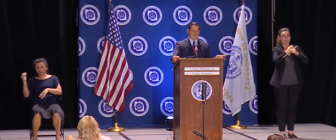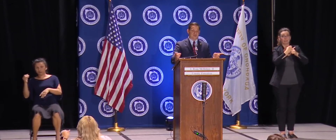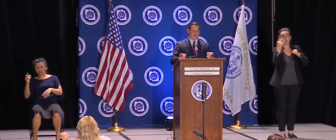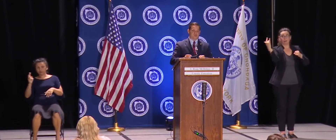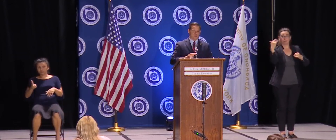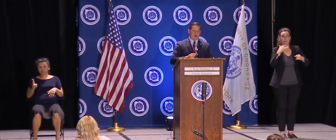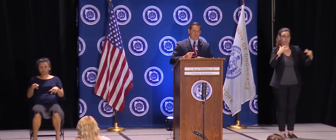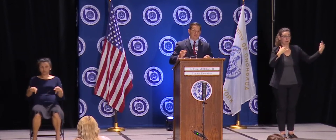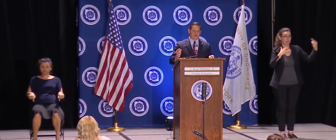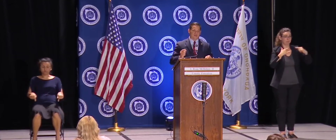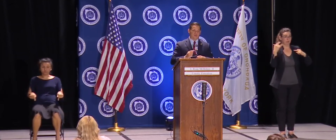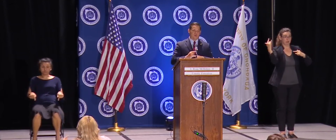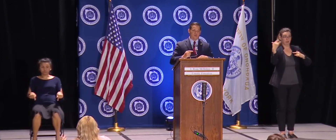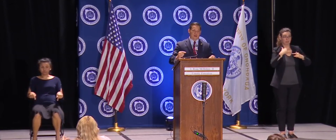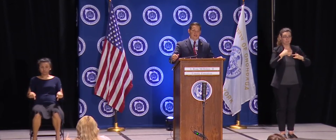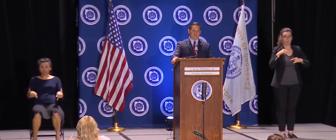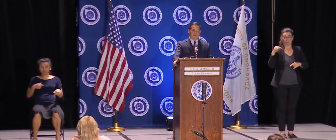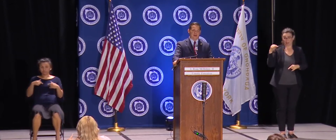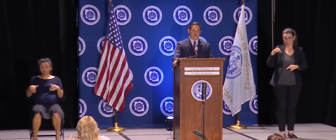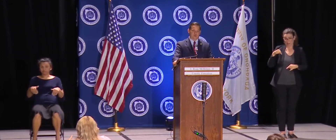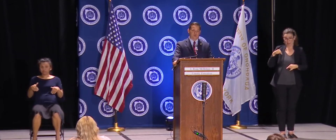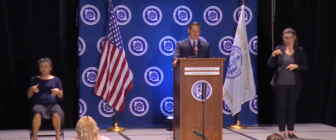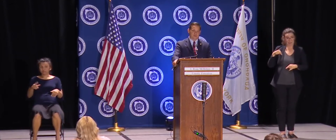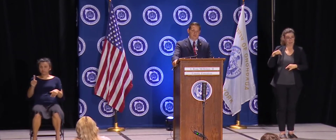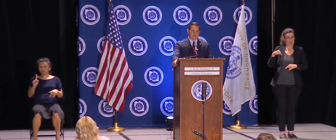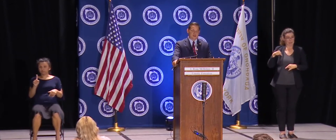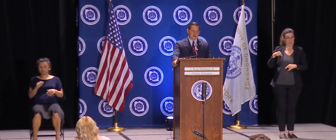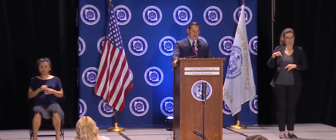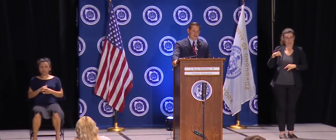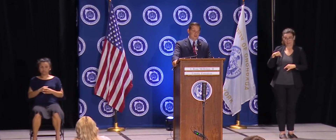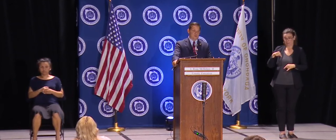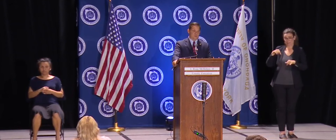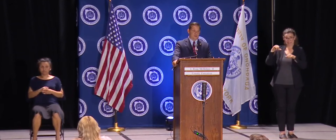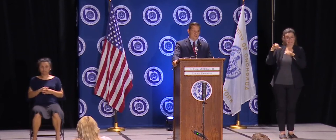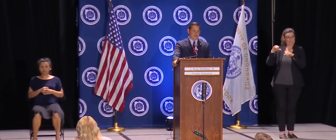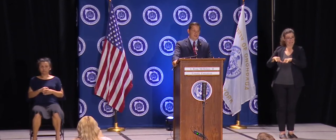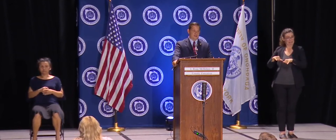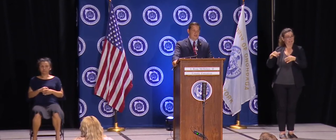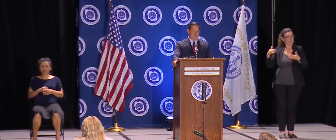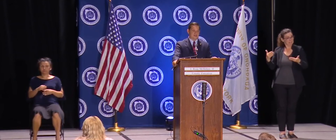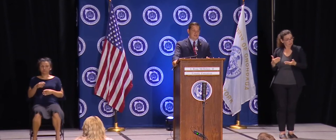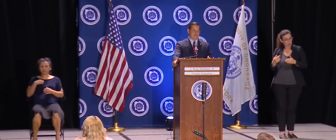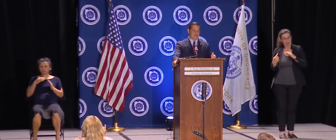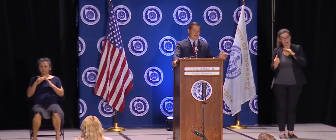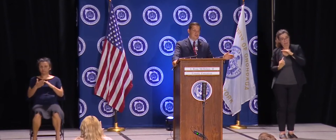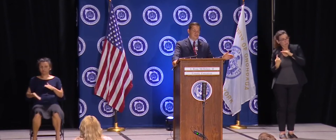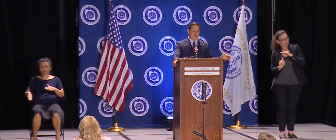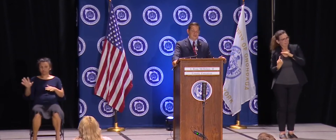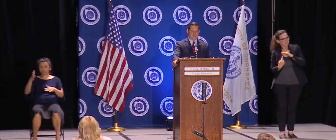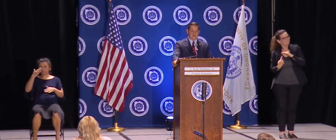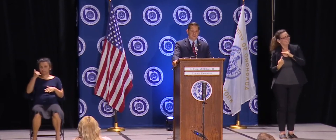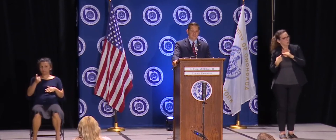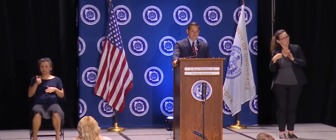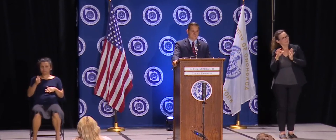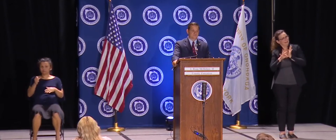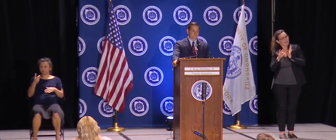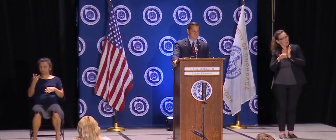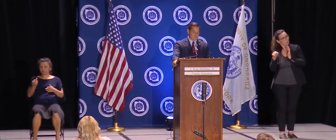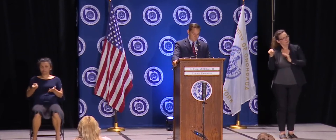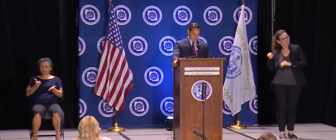benefited from the swapping of COVID positive college students. We are getting the negative side of it.